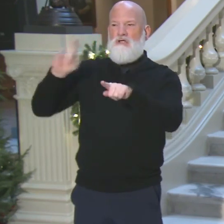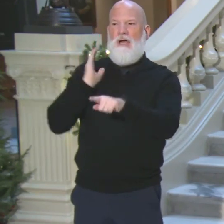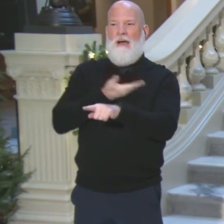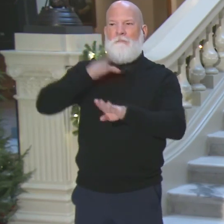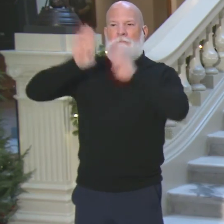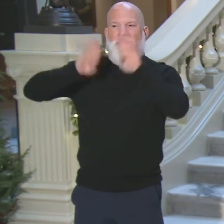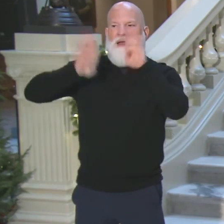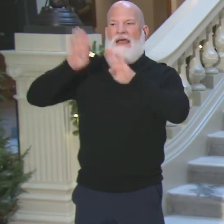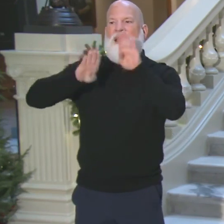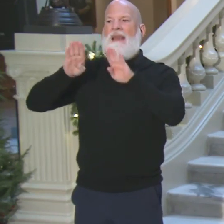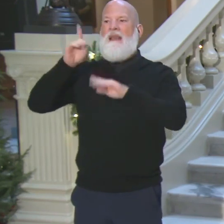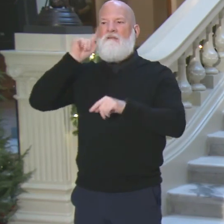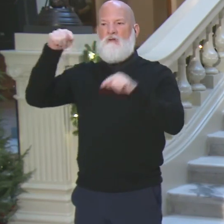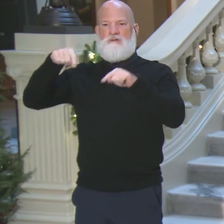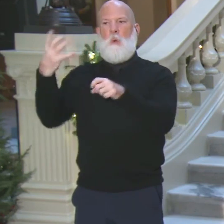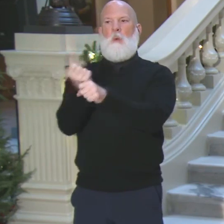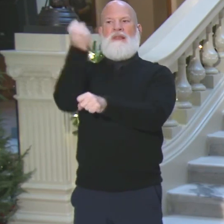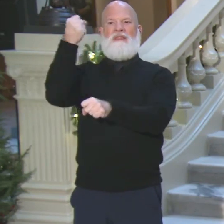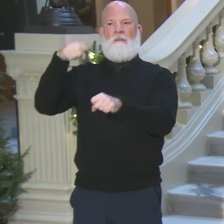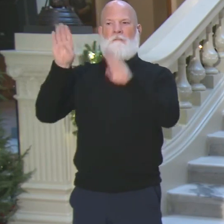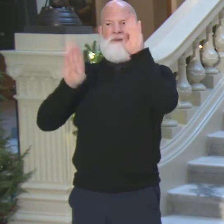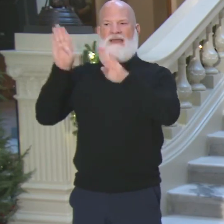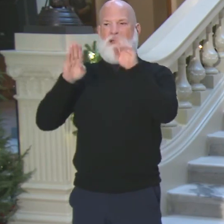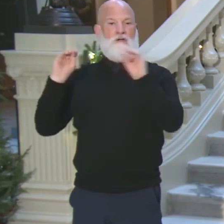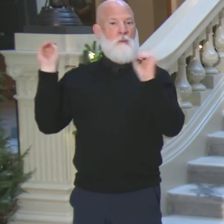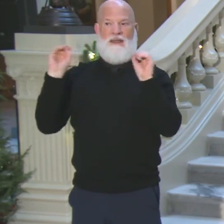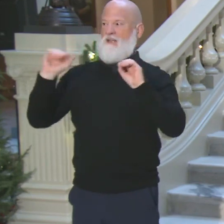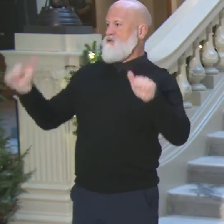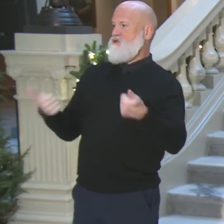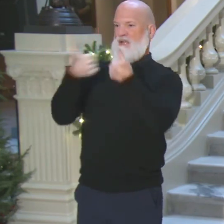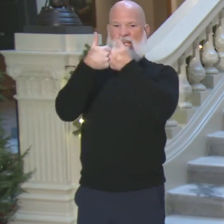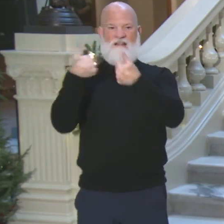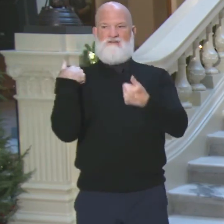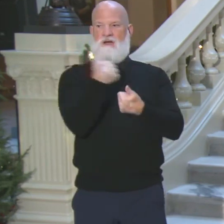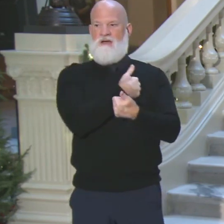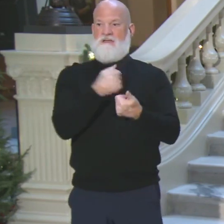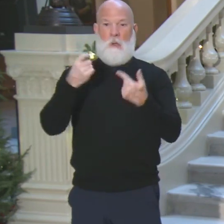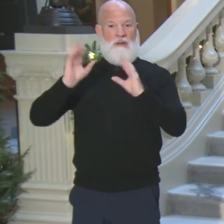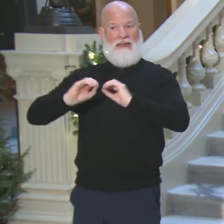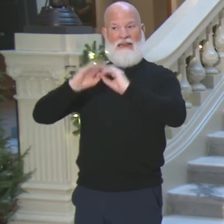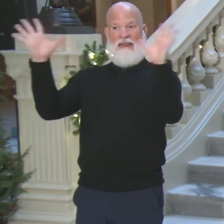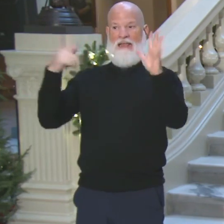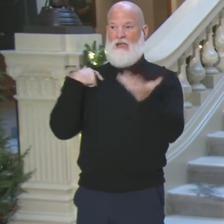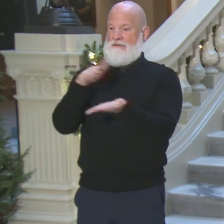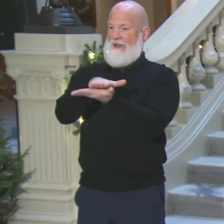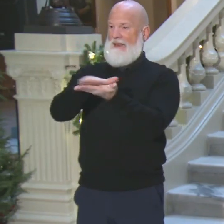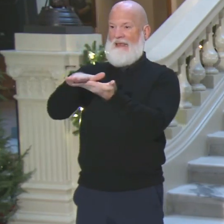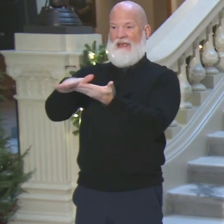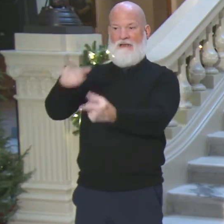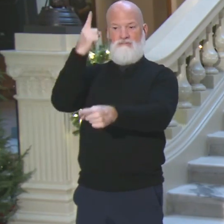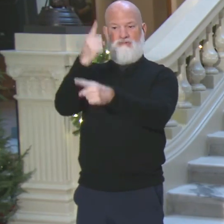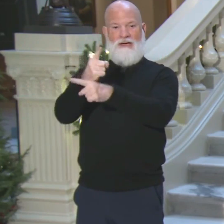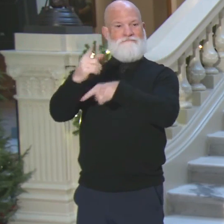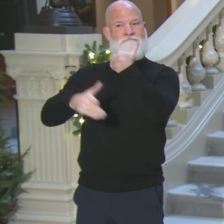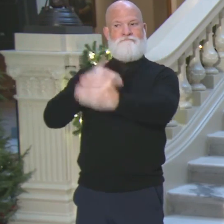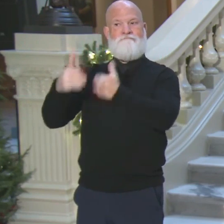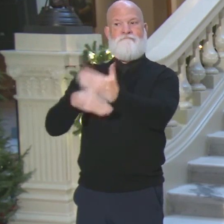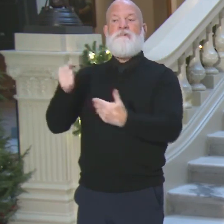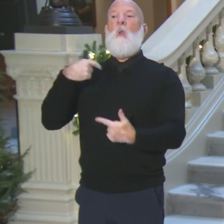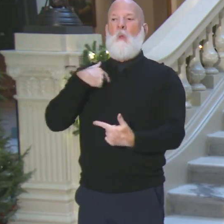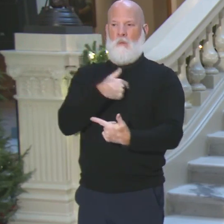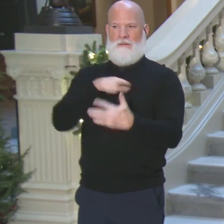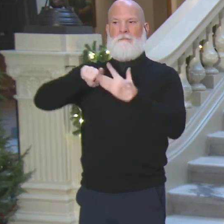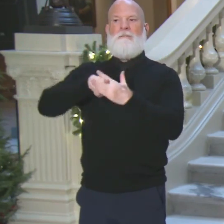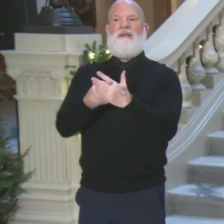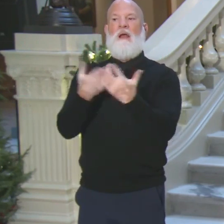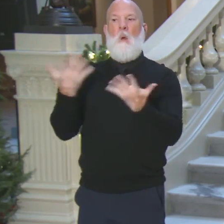bid process. There was no challenge to that bid process, meaning it was a very clean bid process. And we began the deployment